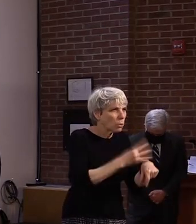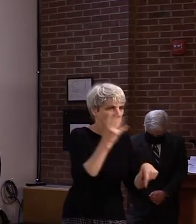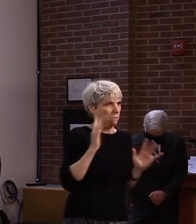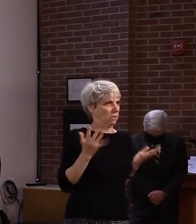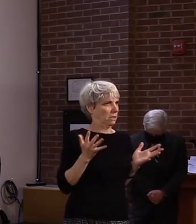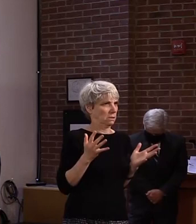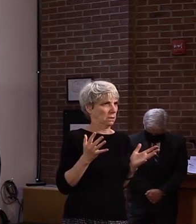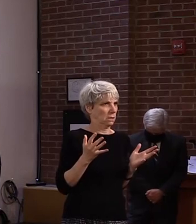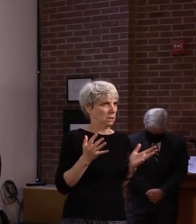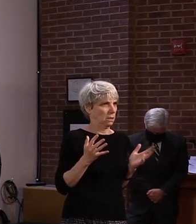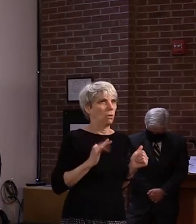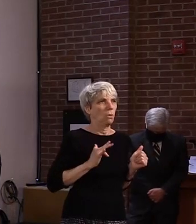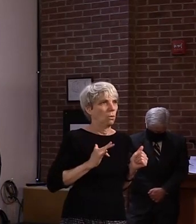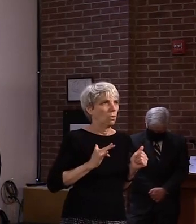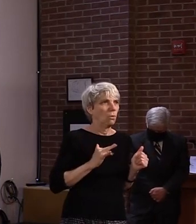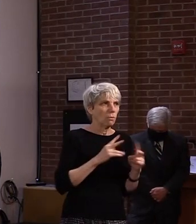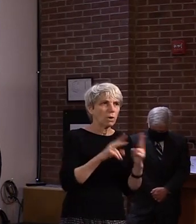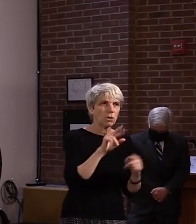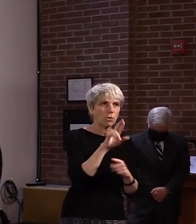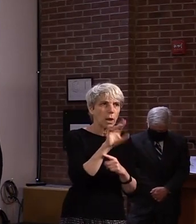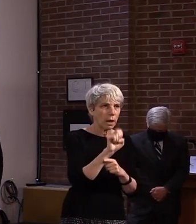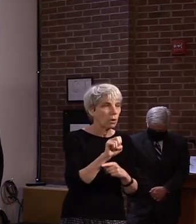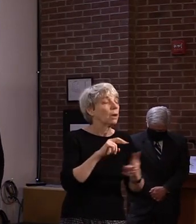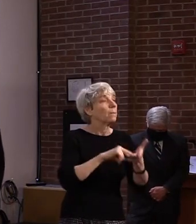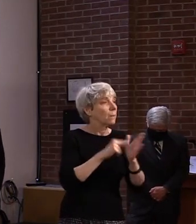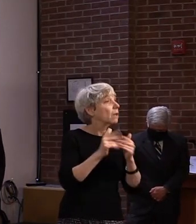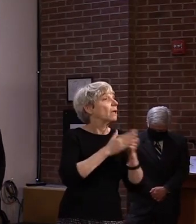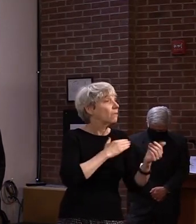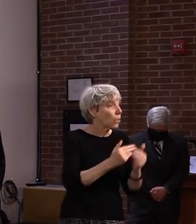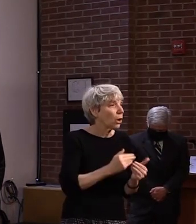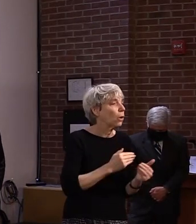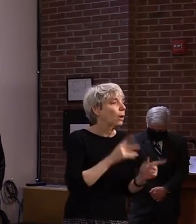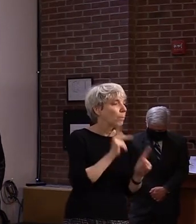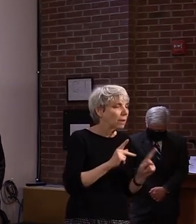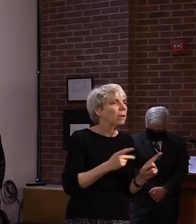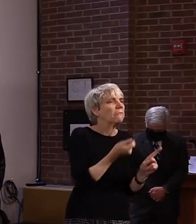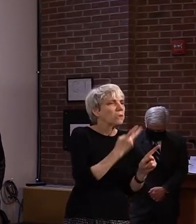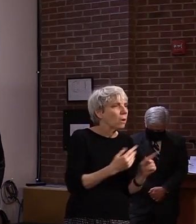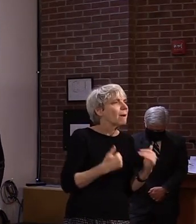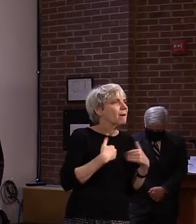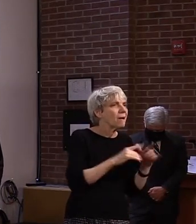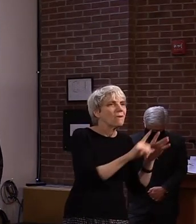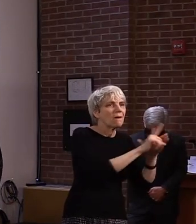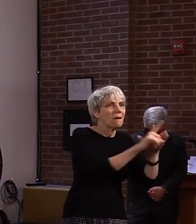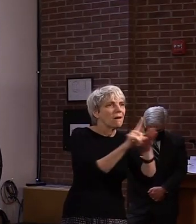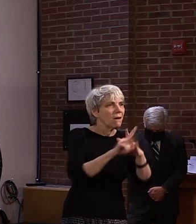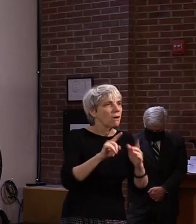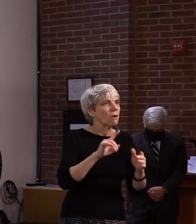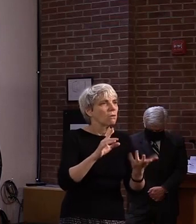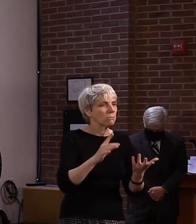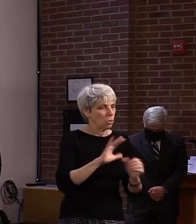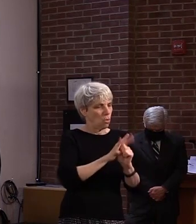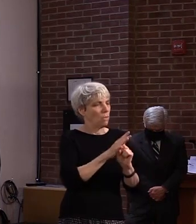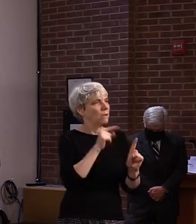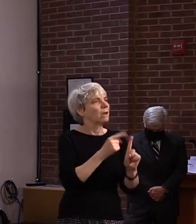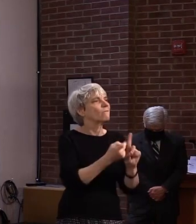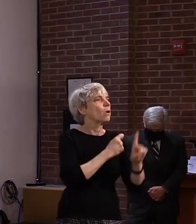This means the infection was contained in all the others, or totally prevented in the majority.